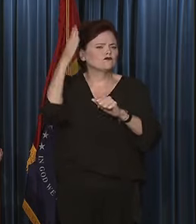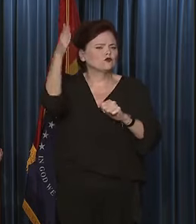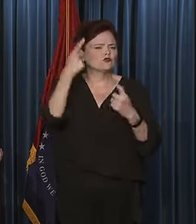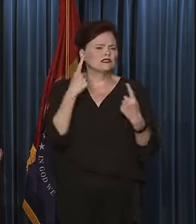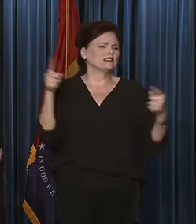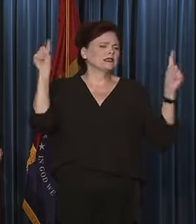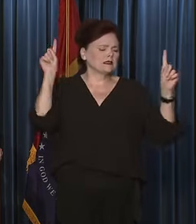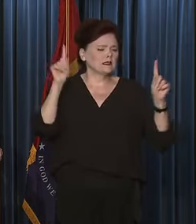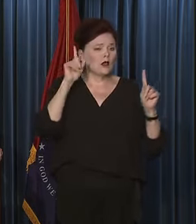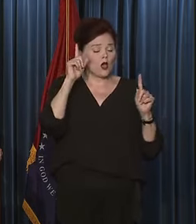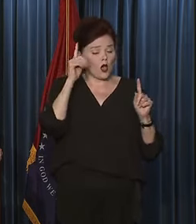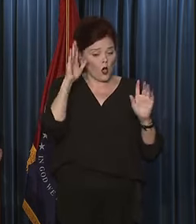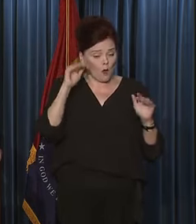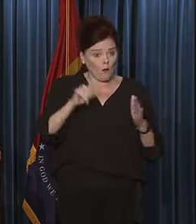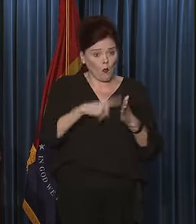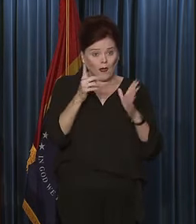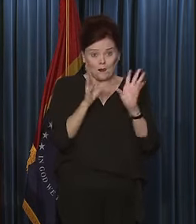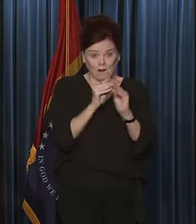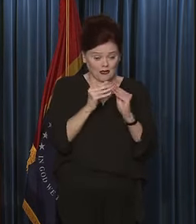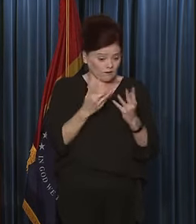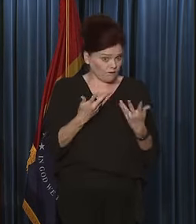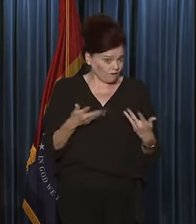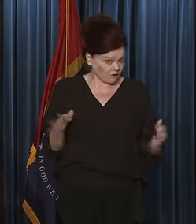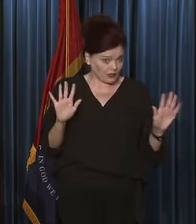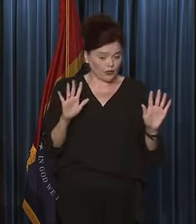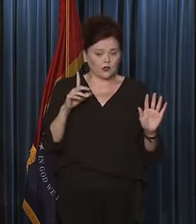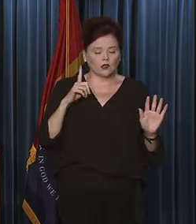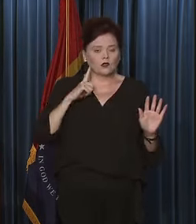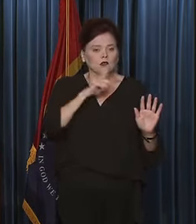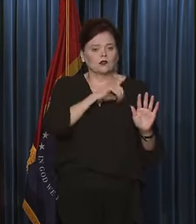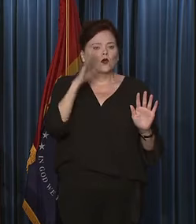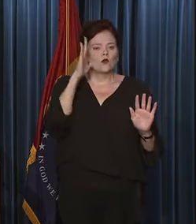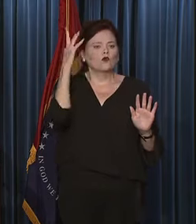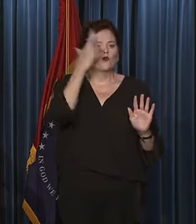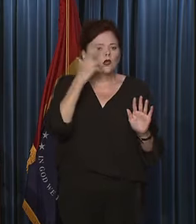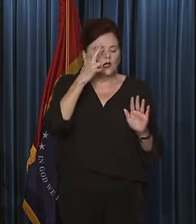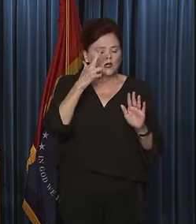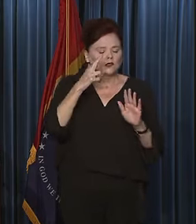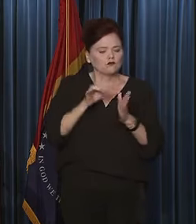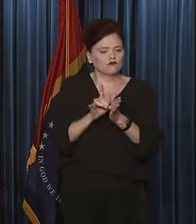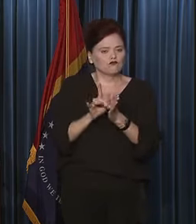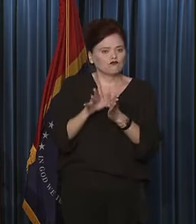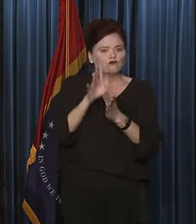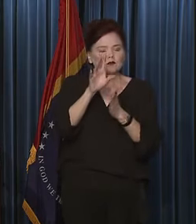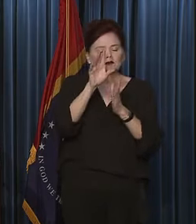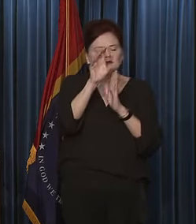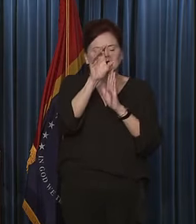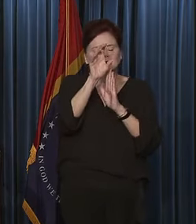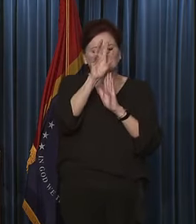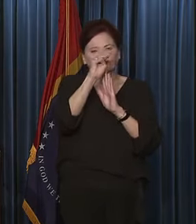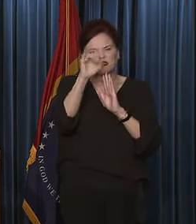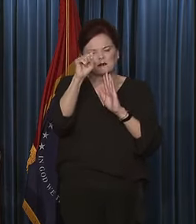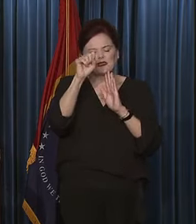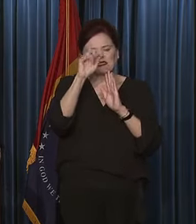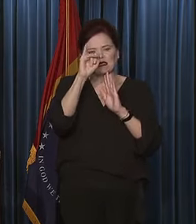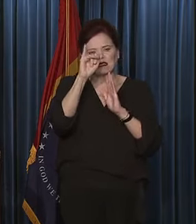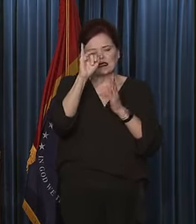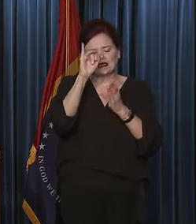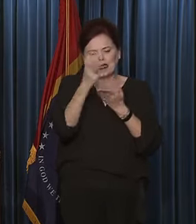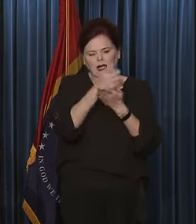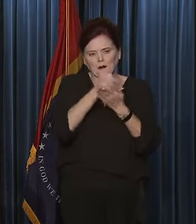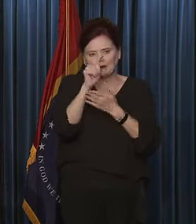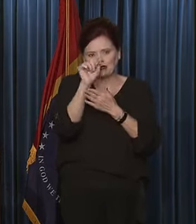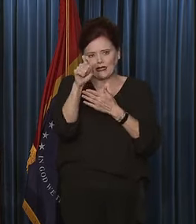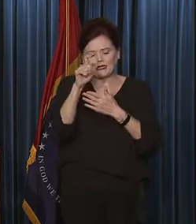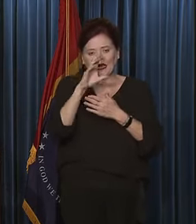the hearings are over, the legislature will realize that eliminating Mississippi's income tax is needed and reducing the tax